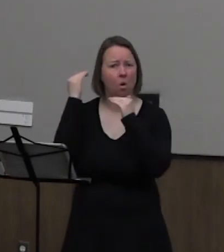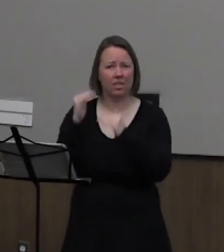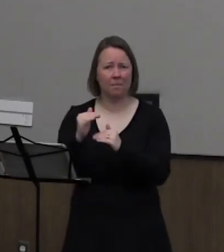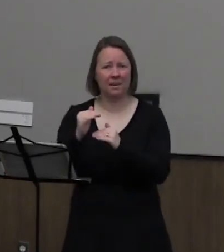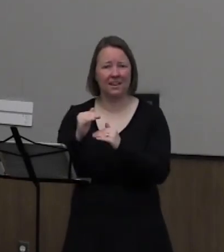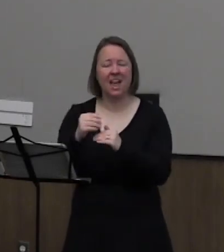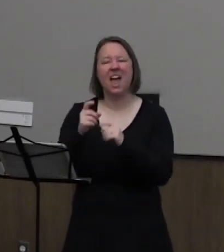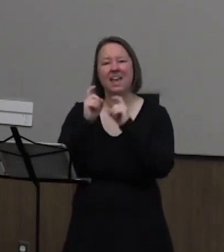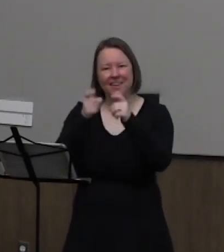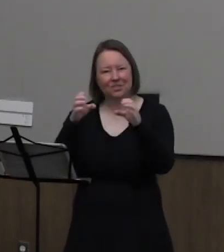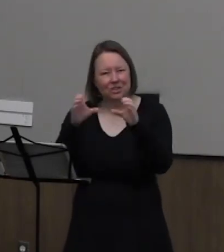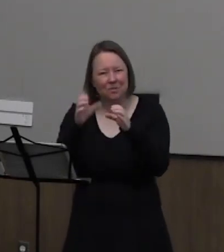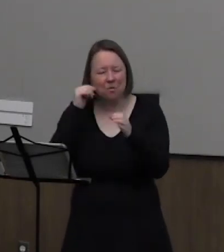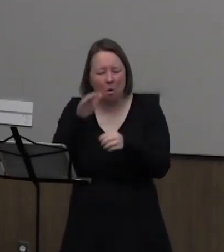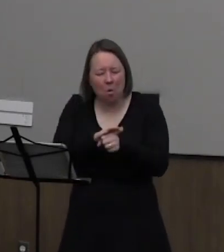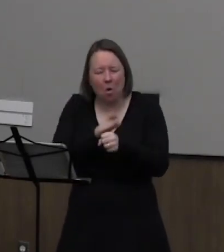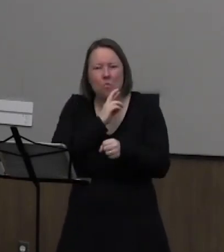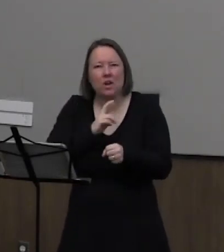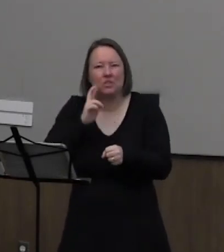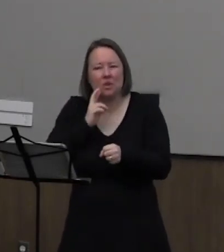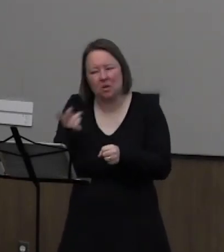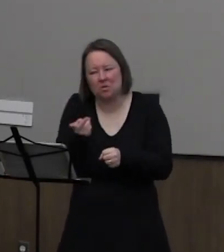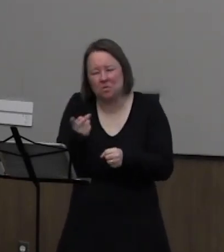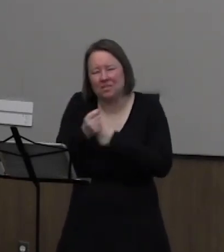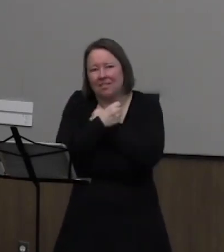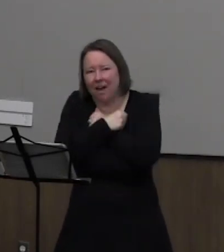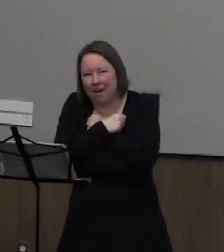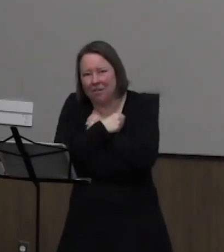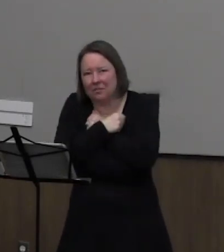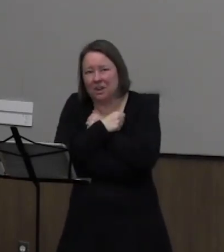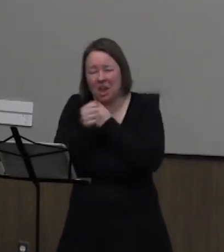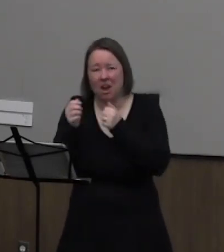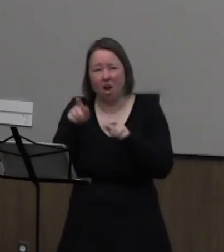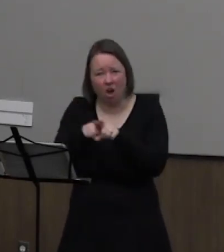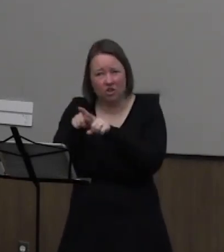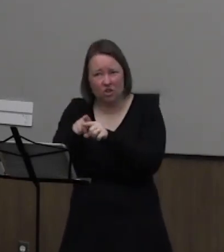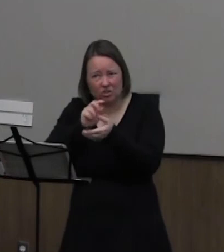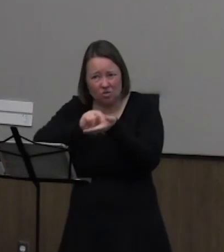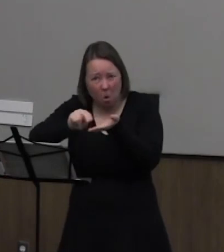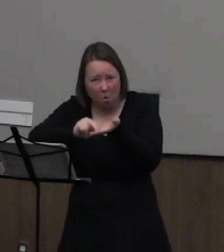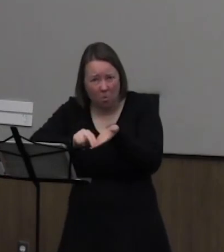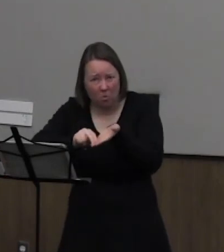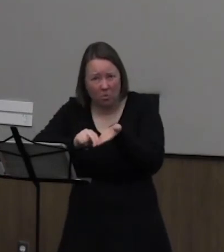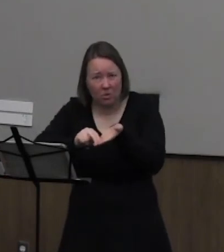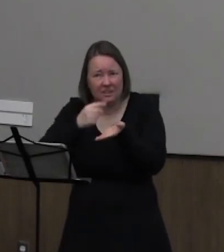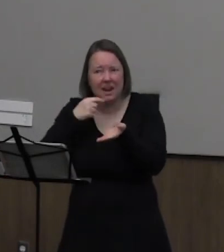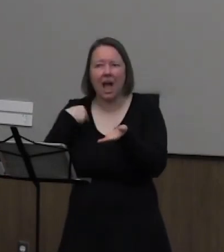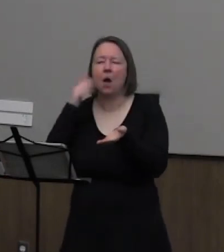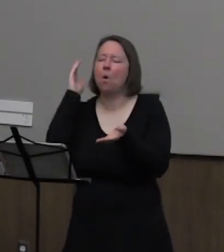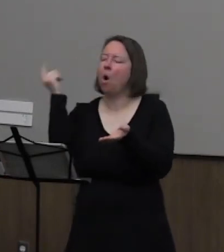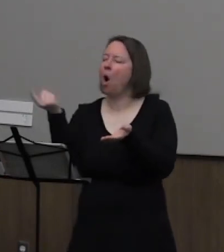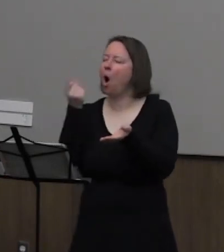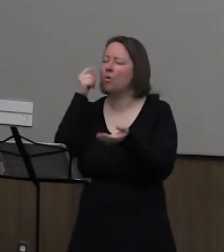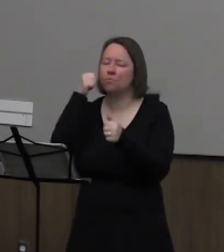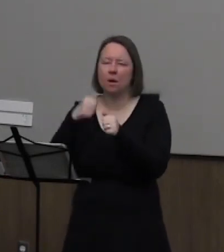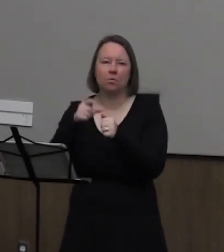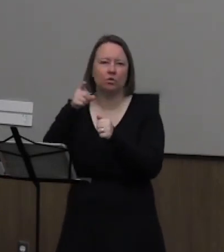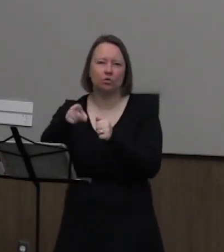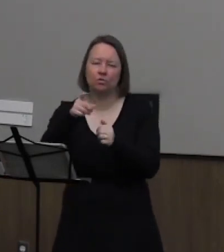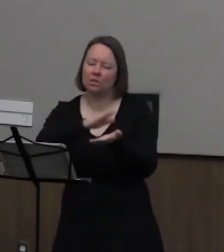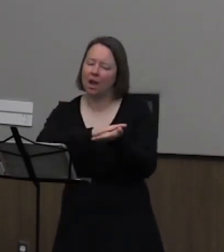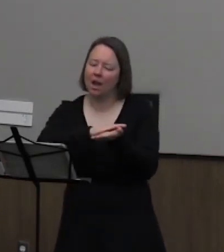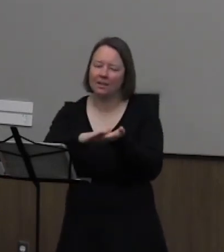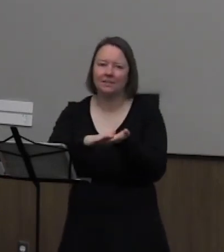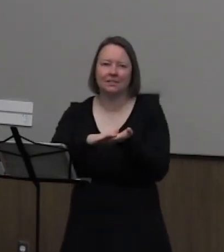certificate from a local restaurant that we both loved and with it a note. I will always remember you for your kindness